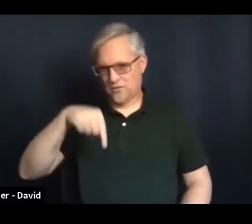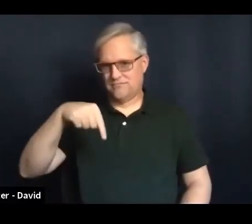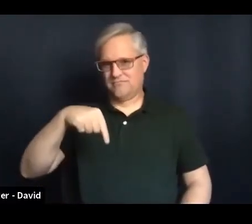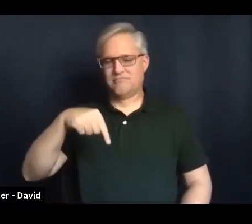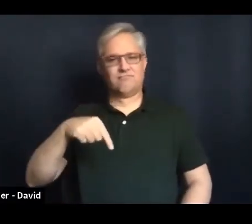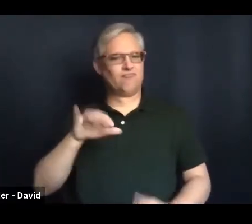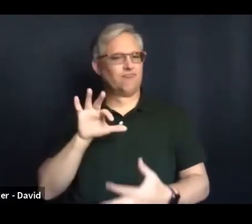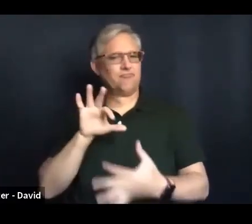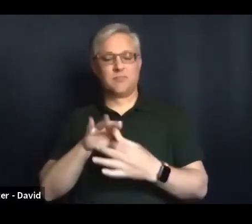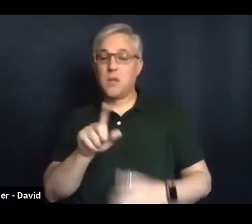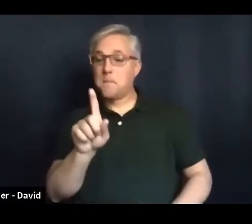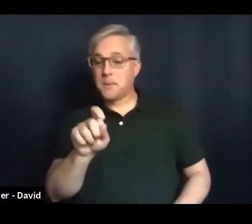on that link and get into Zoom.